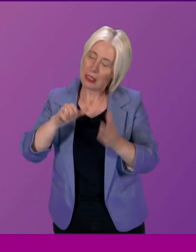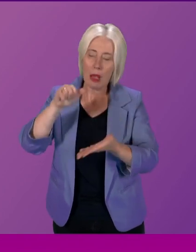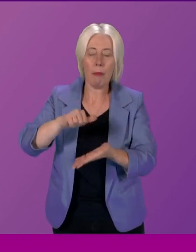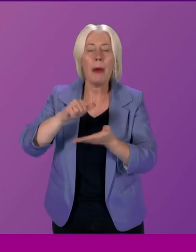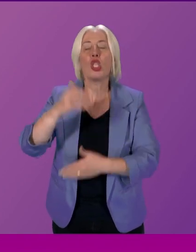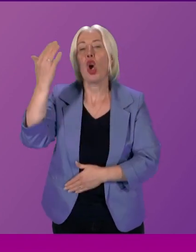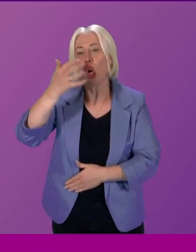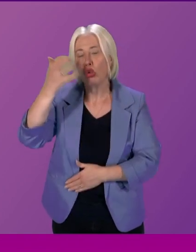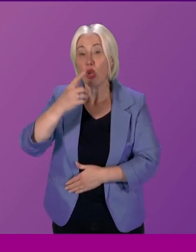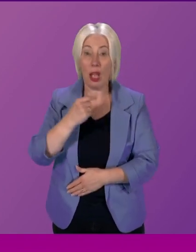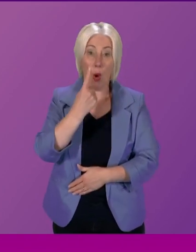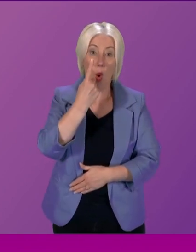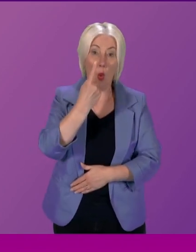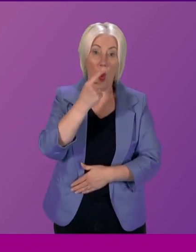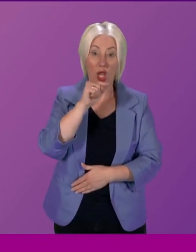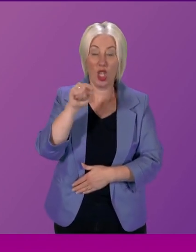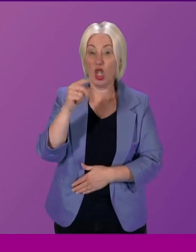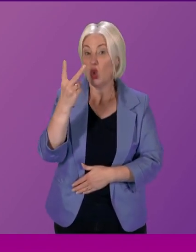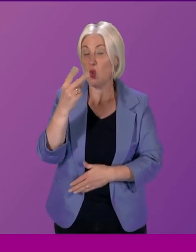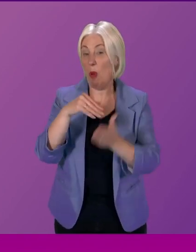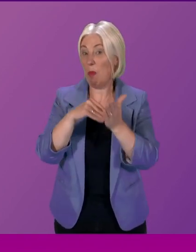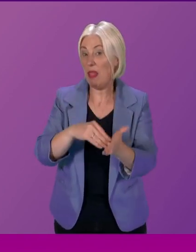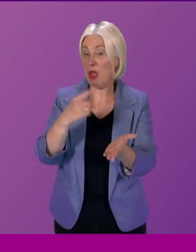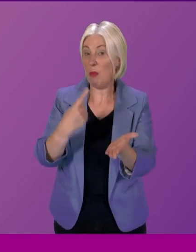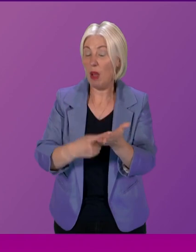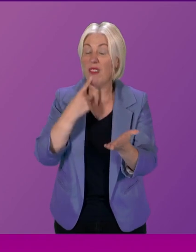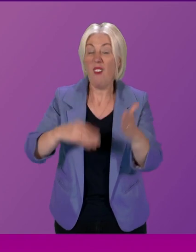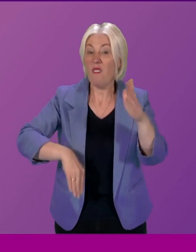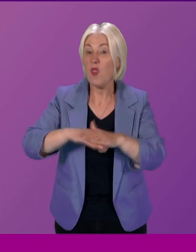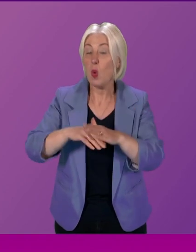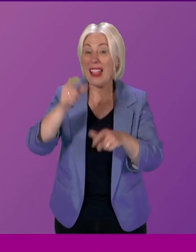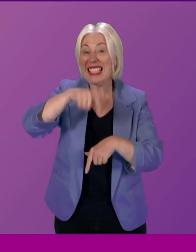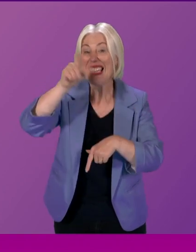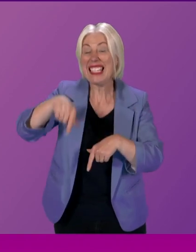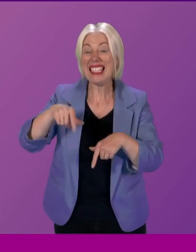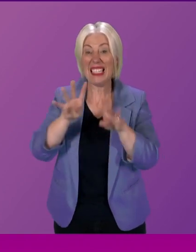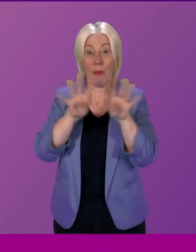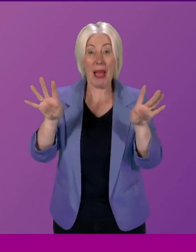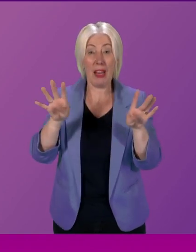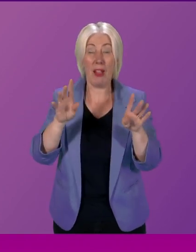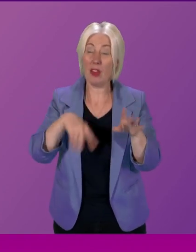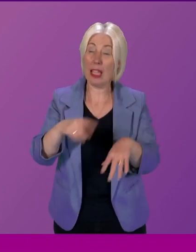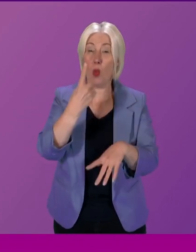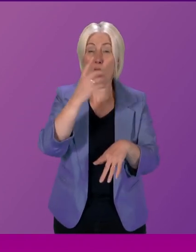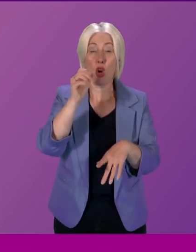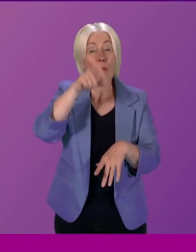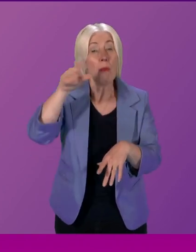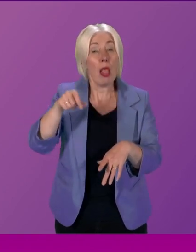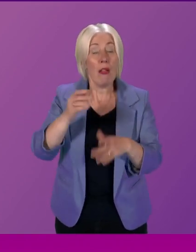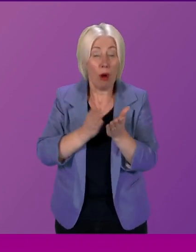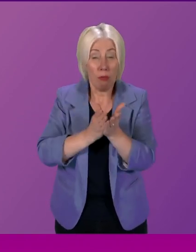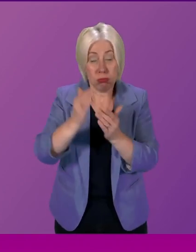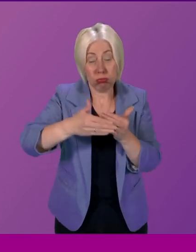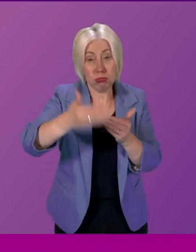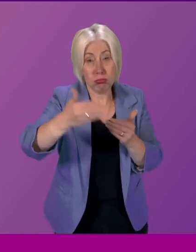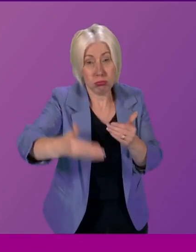It can cost £1 million to £2 million to host a full citizens' panel of maybe 100 people sustained over time. But the report